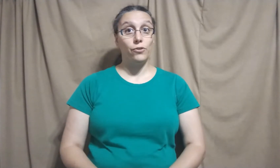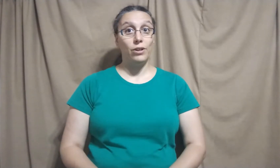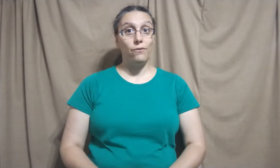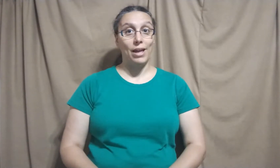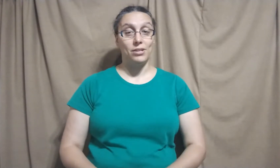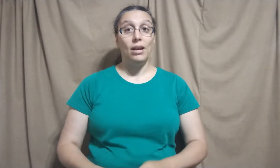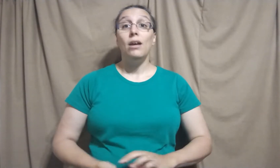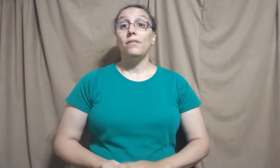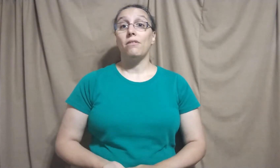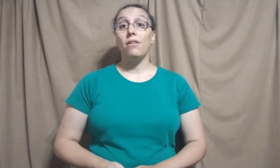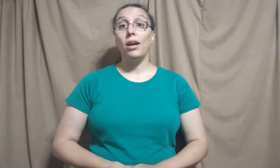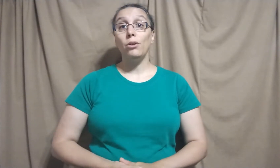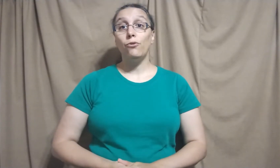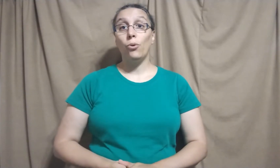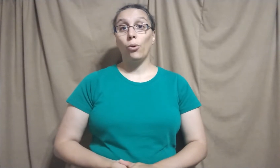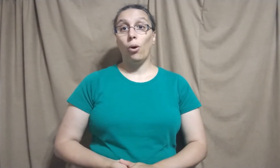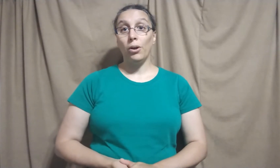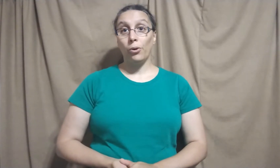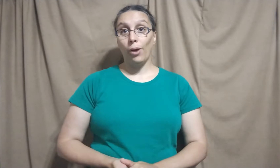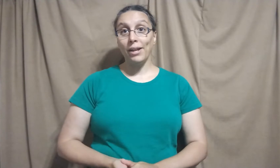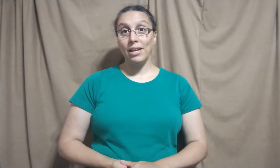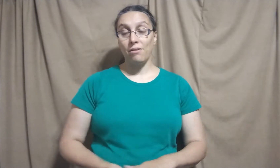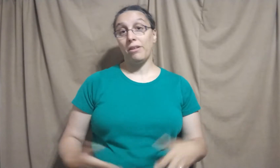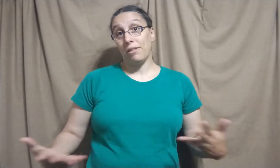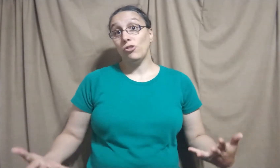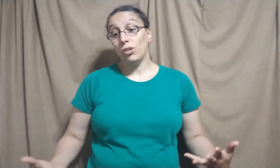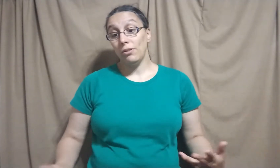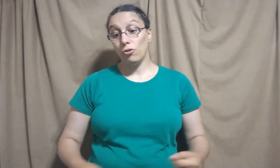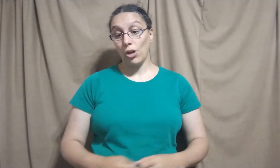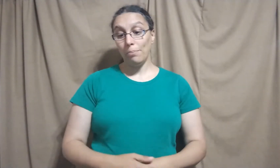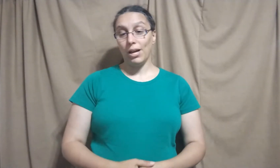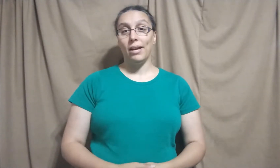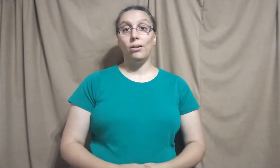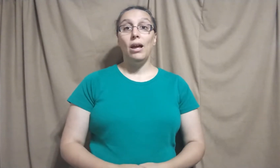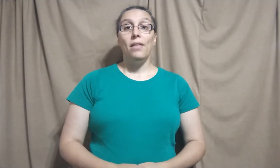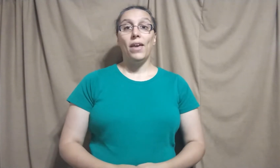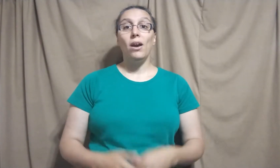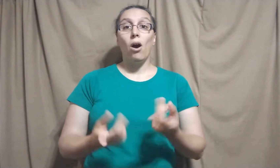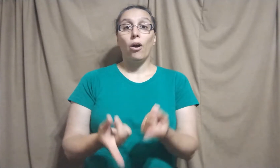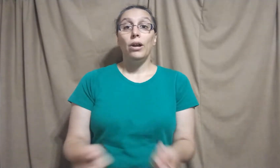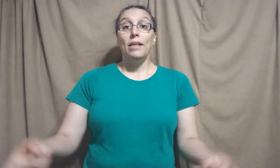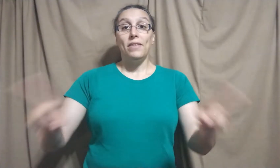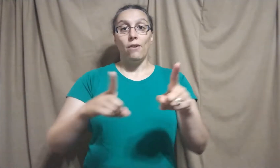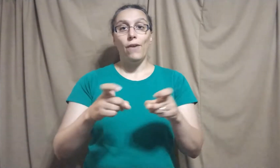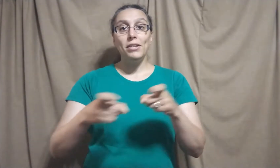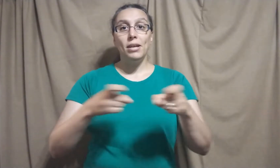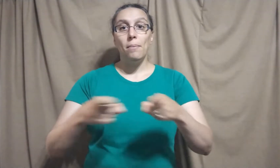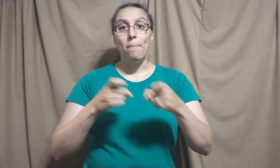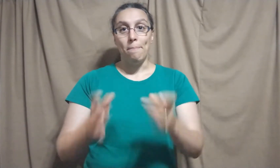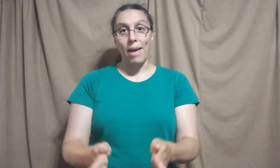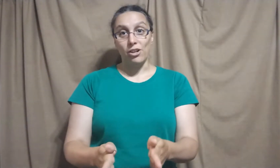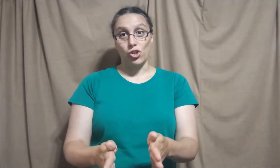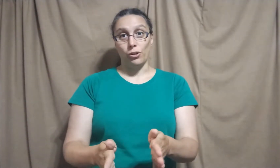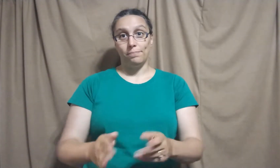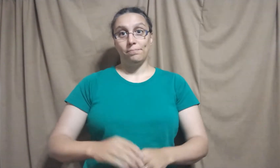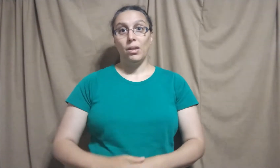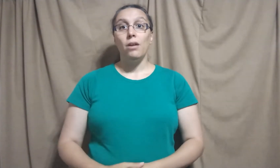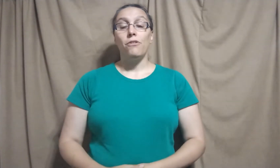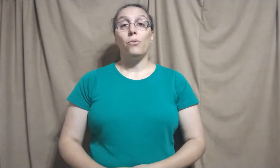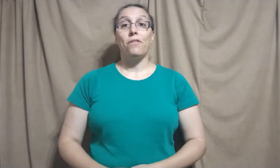of an event. The sign for autocrat is essentially their job title. They are the event manager. So the